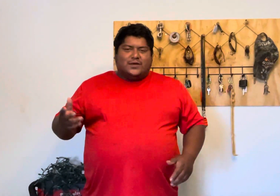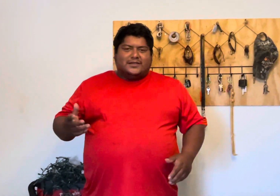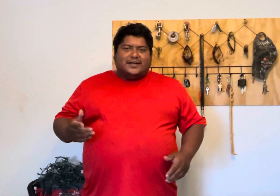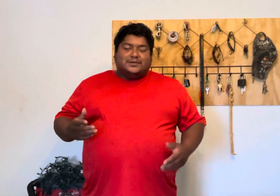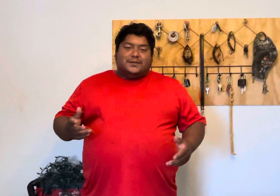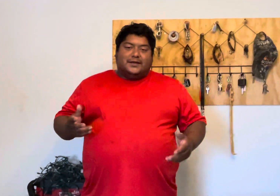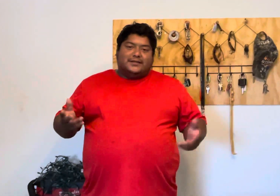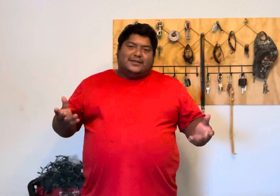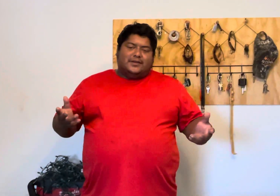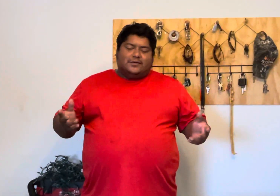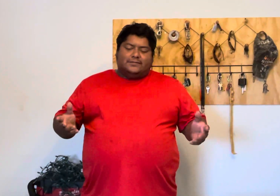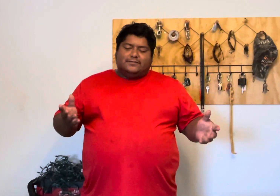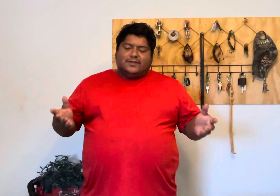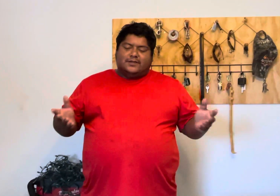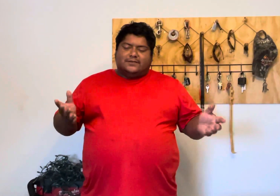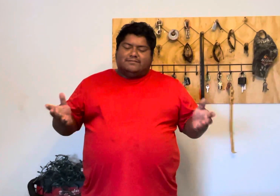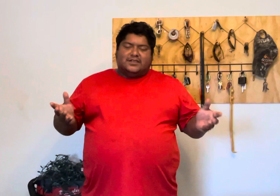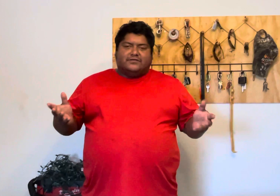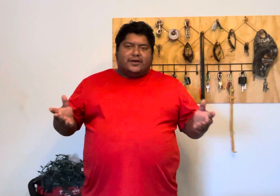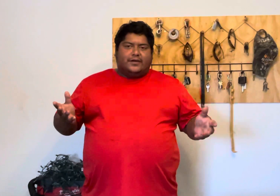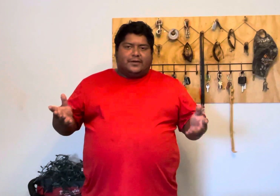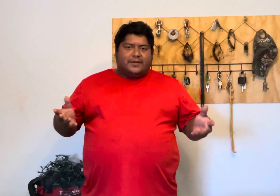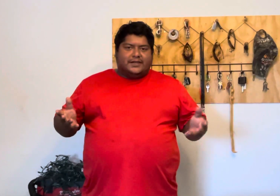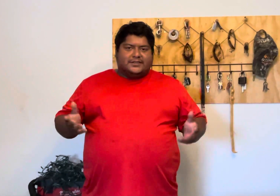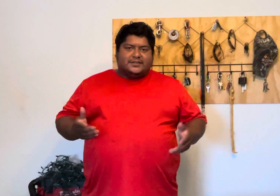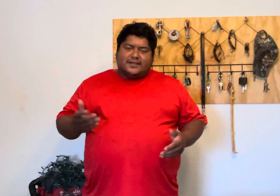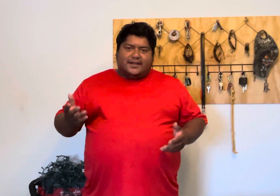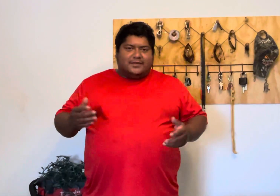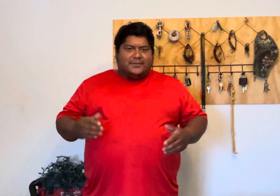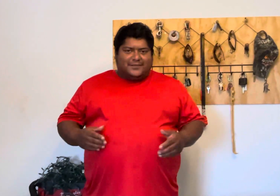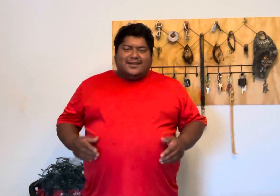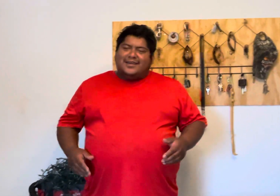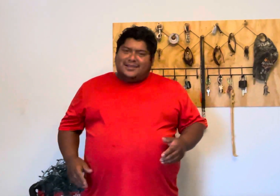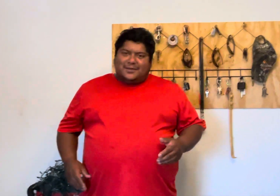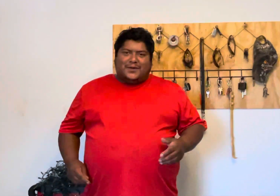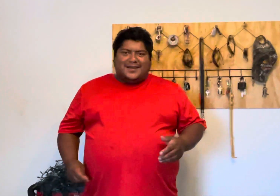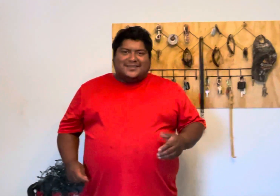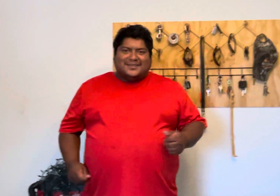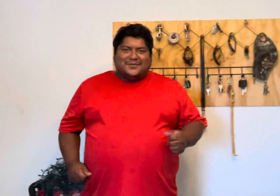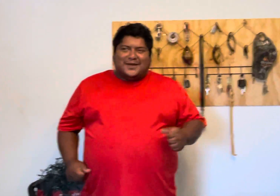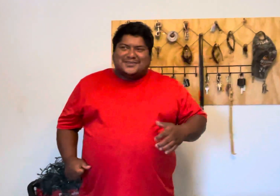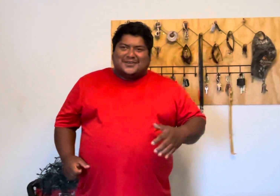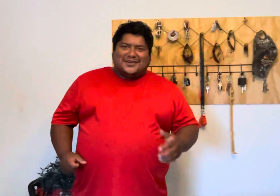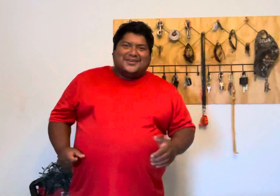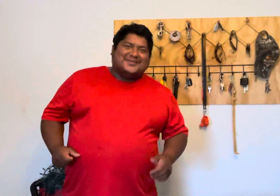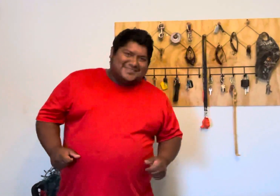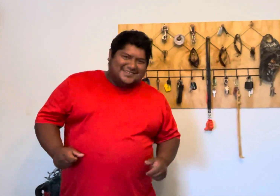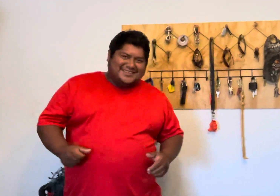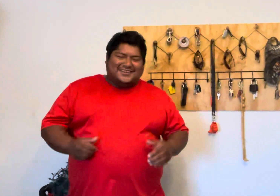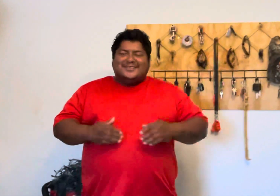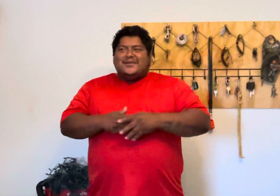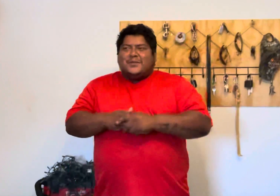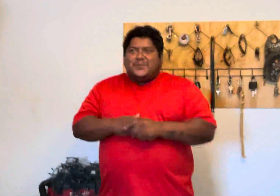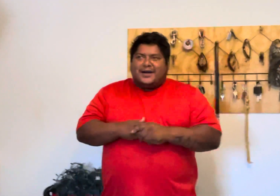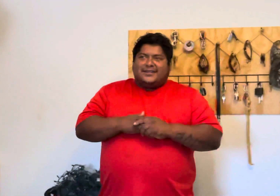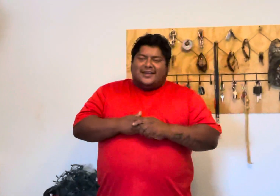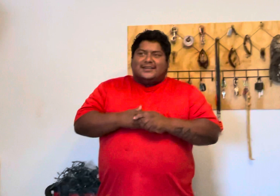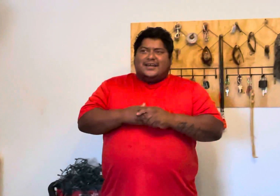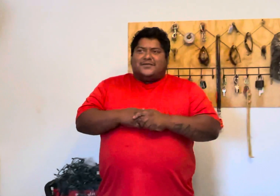quick attach but you know there does vary on price twice as much money it depends on you so but yeah definitely